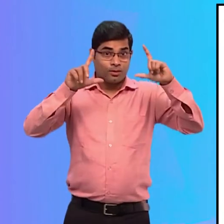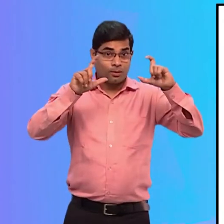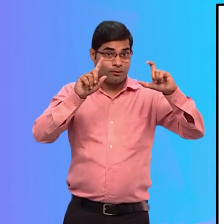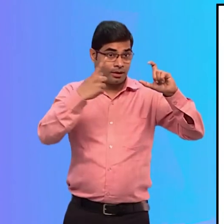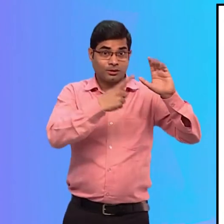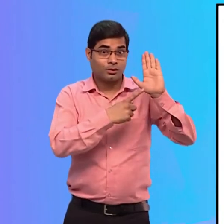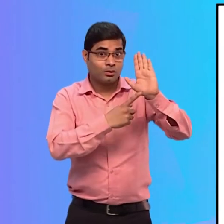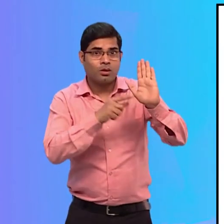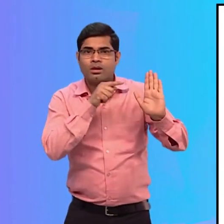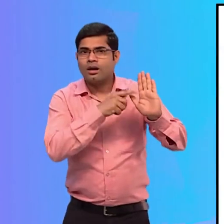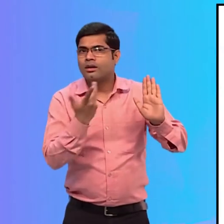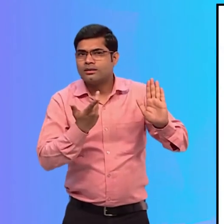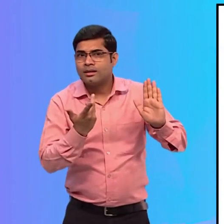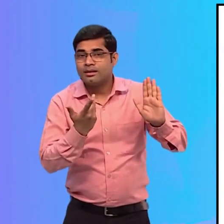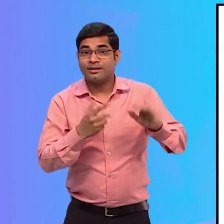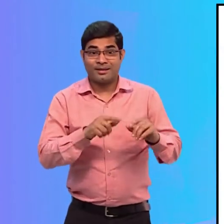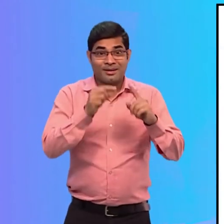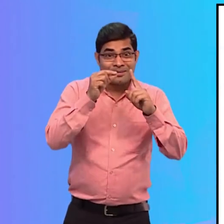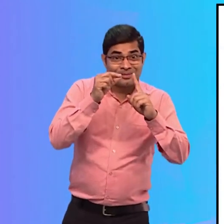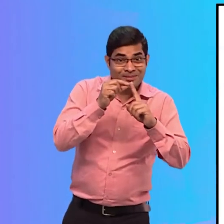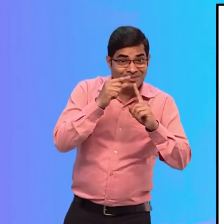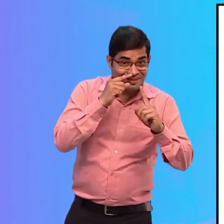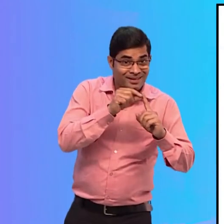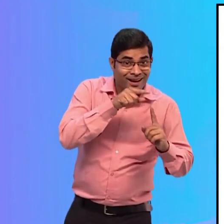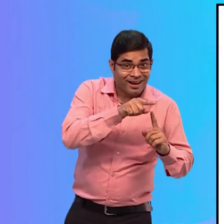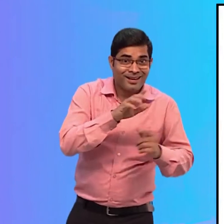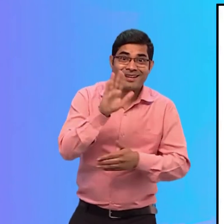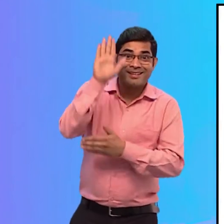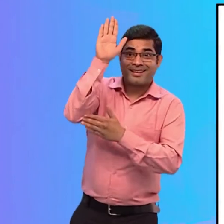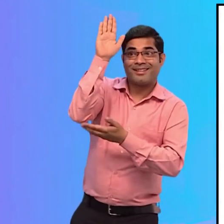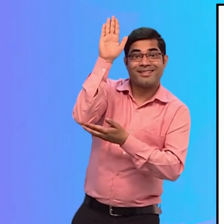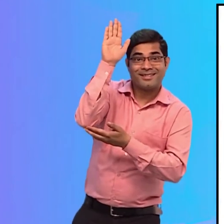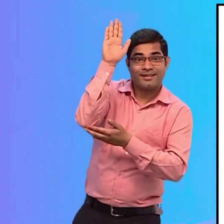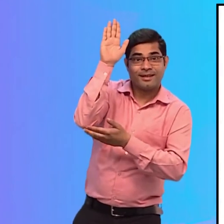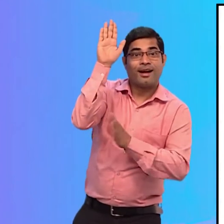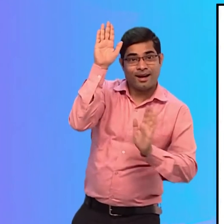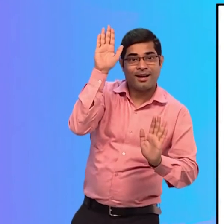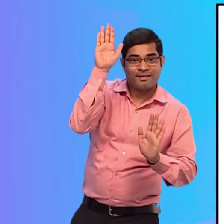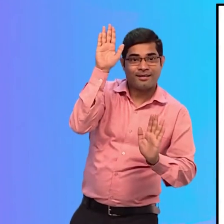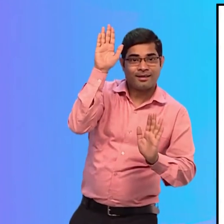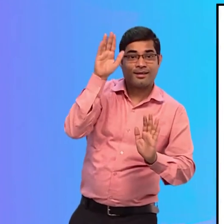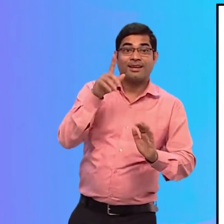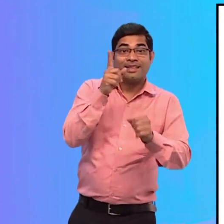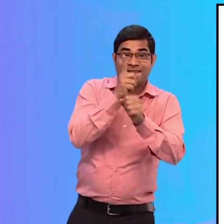first picture in this frame shows Priya has raised her hands to say something to the teacher.